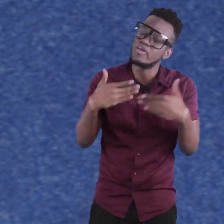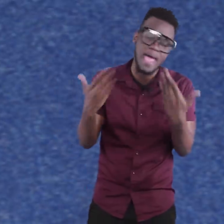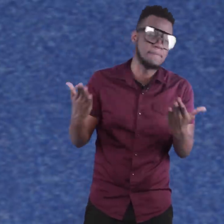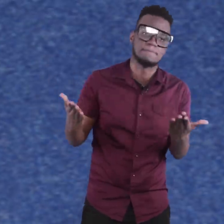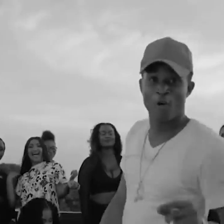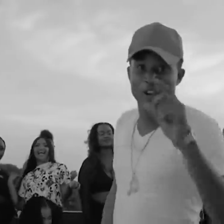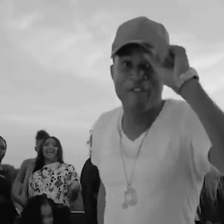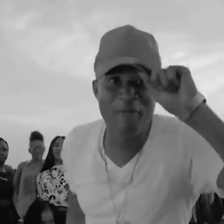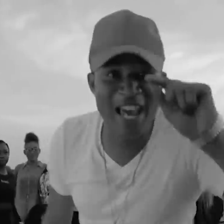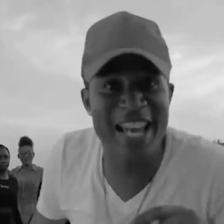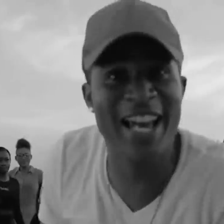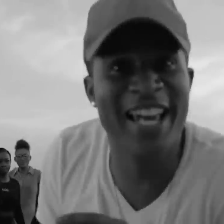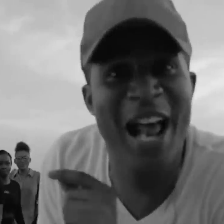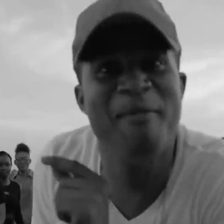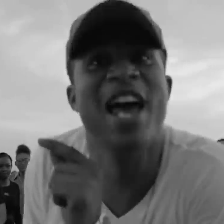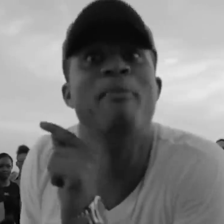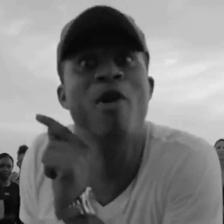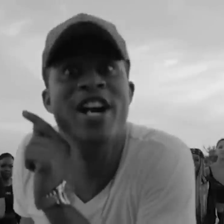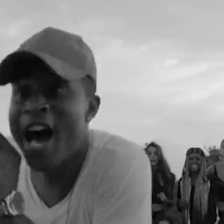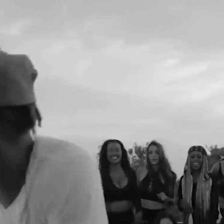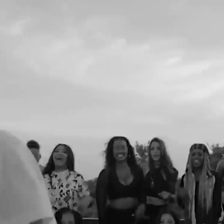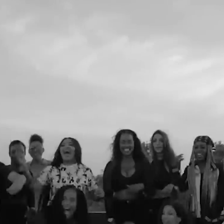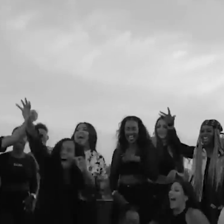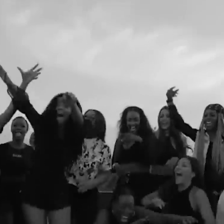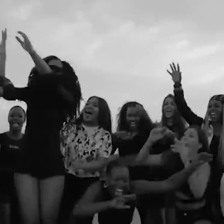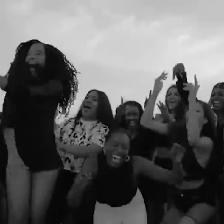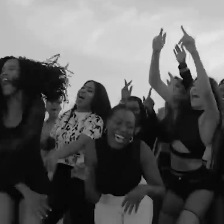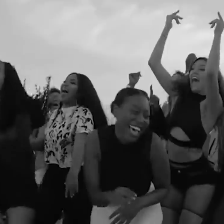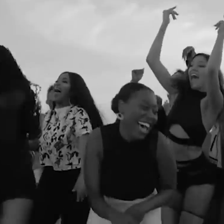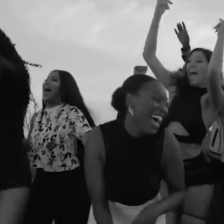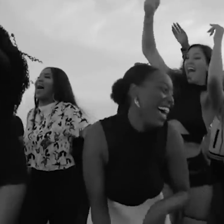gag. You be able to do it gag. If me take a girl I'll breathe that.